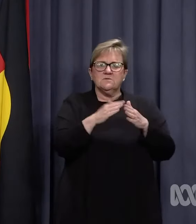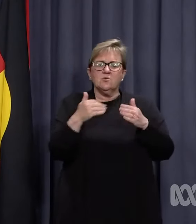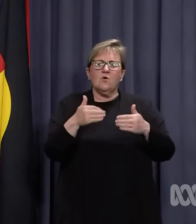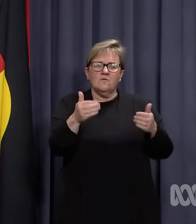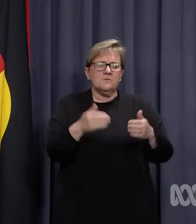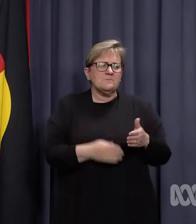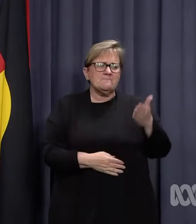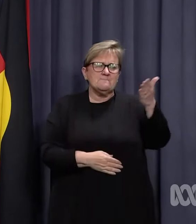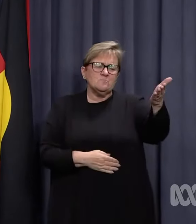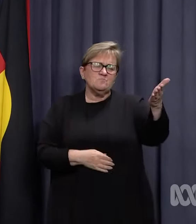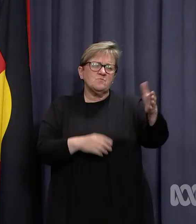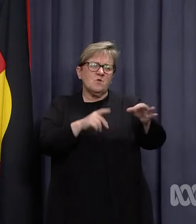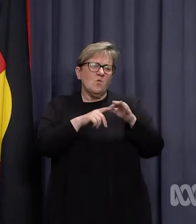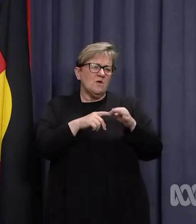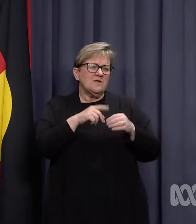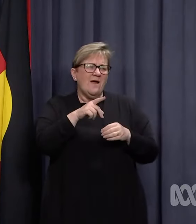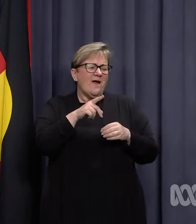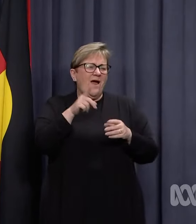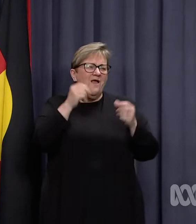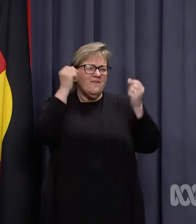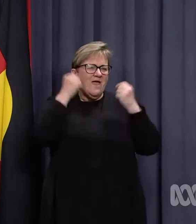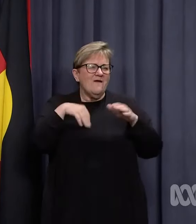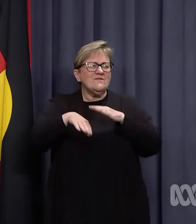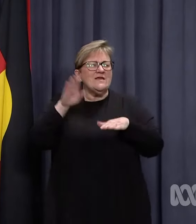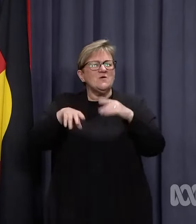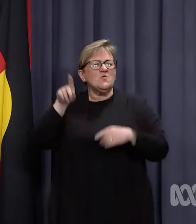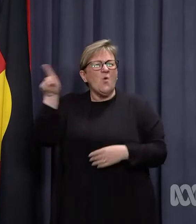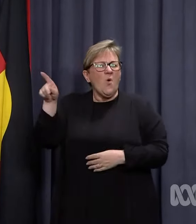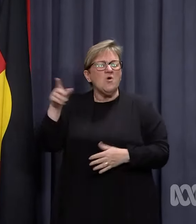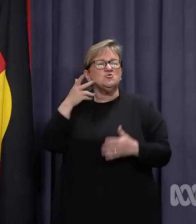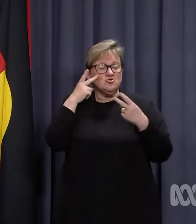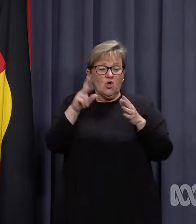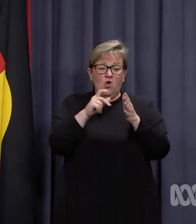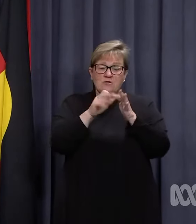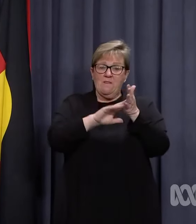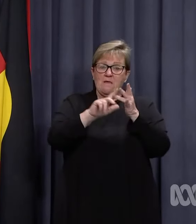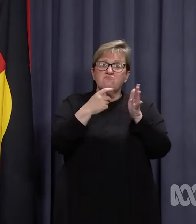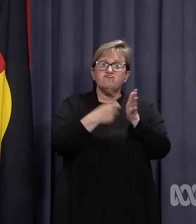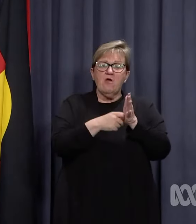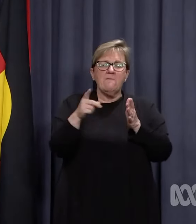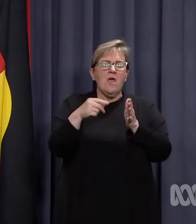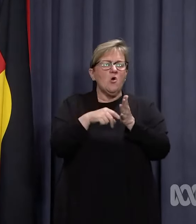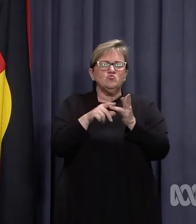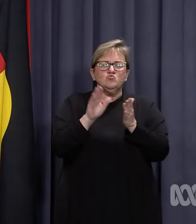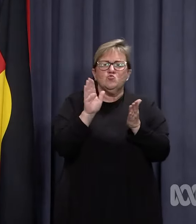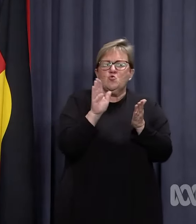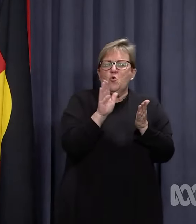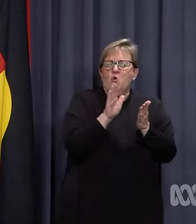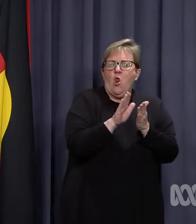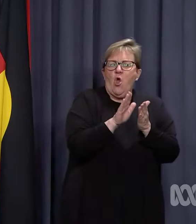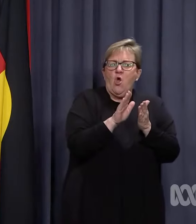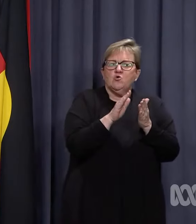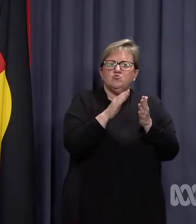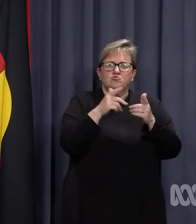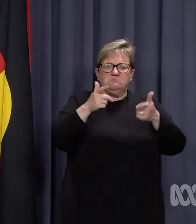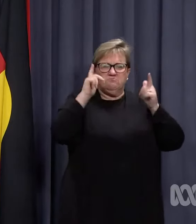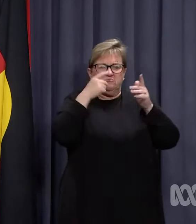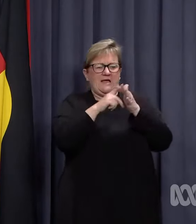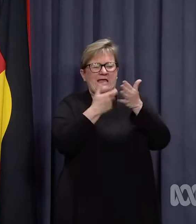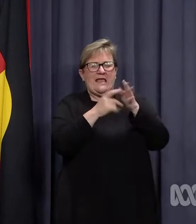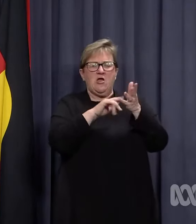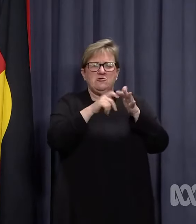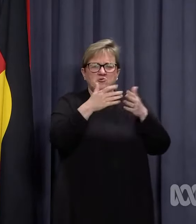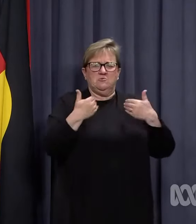us move forward. Does that evidence that has come out in the court today show that the Premier got too close to the media magnate Kerry